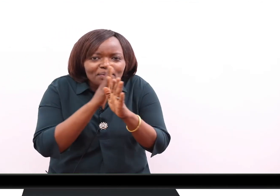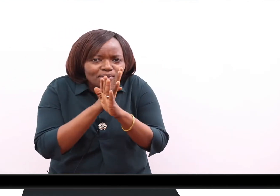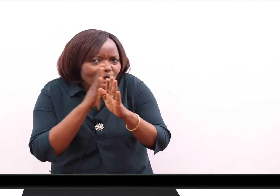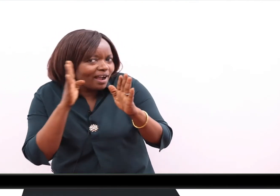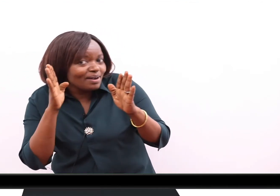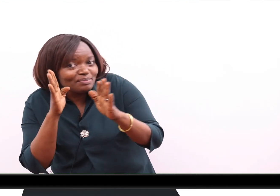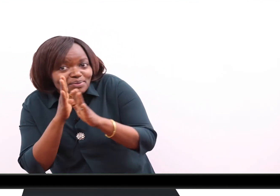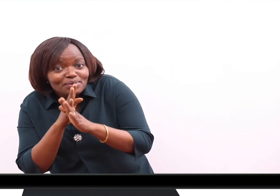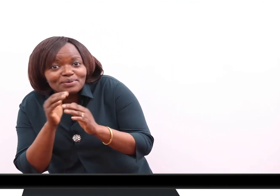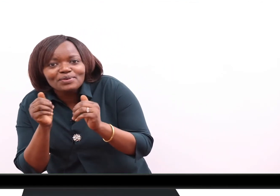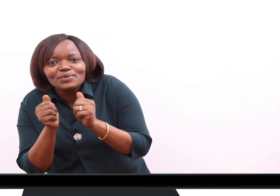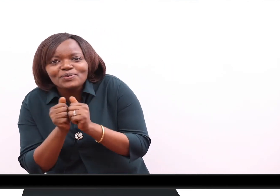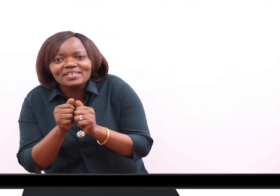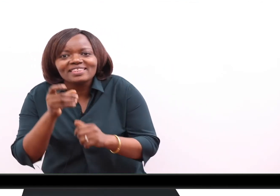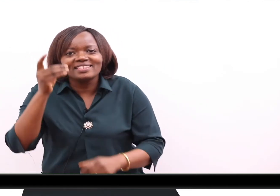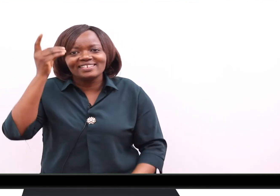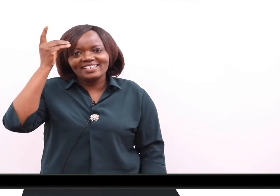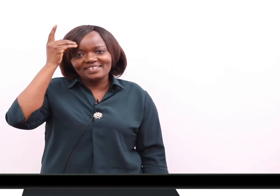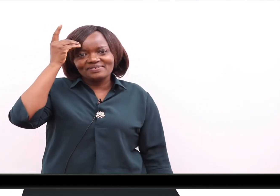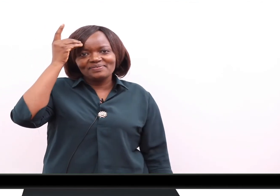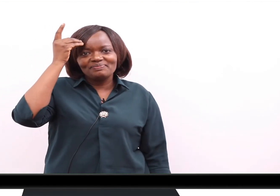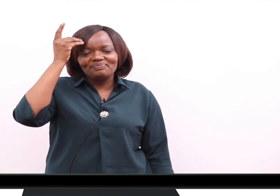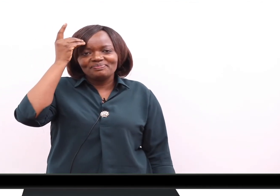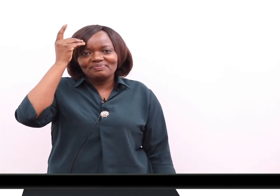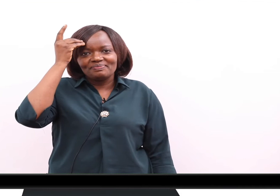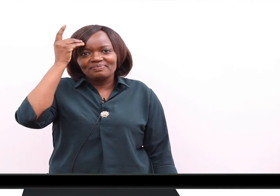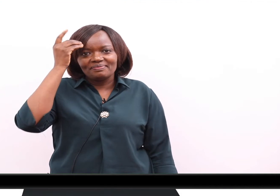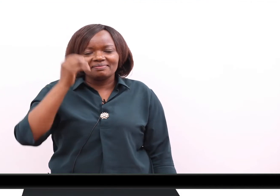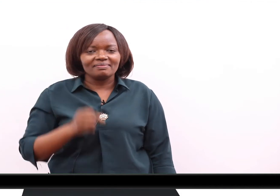poke-a-boo with Dave.